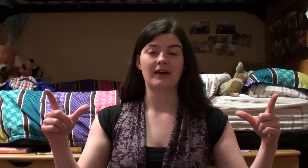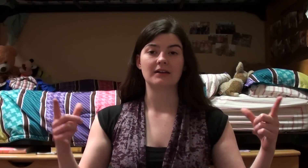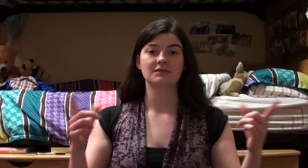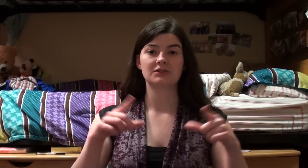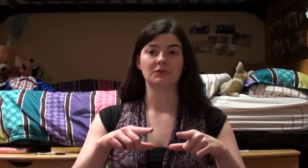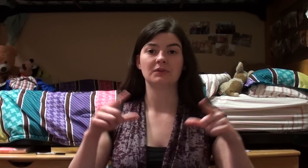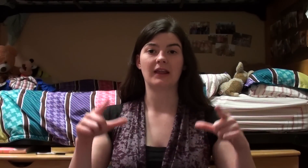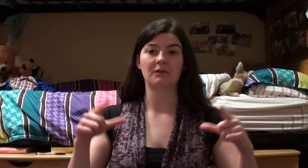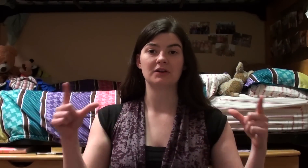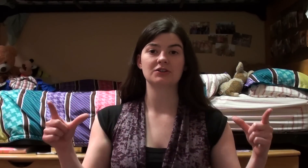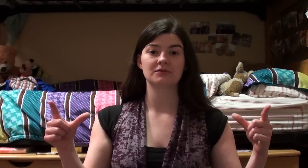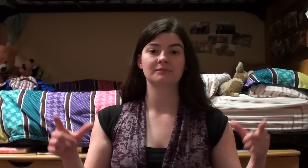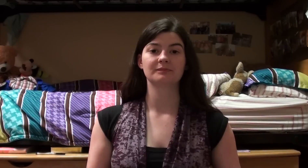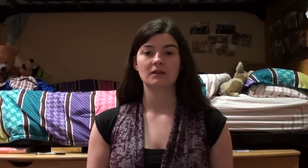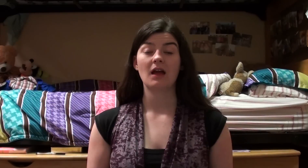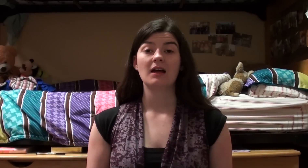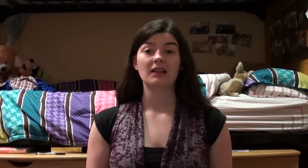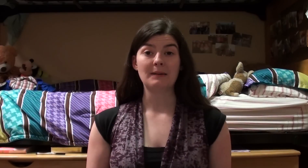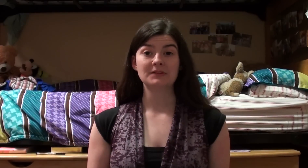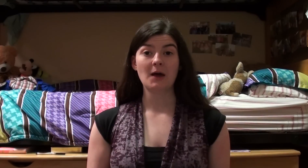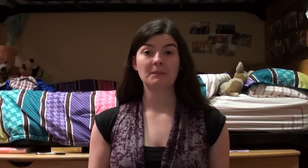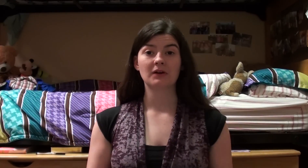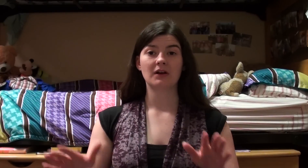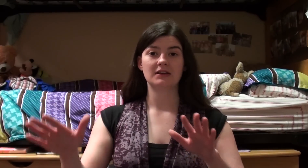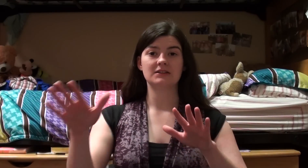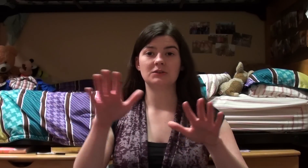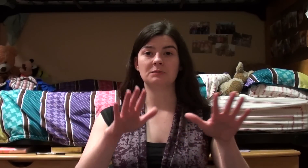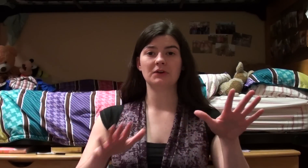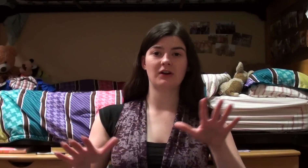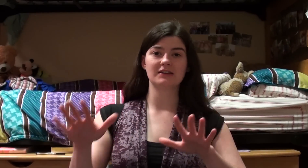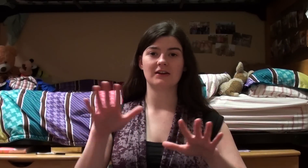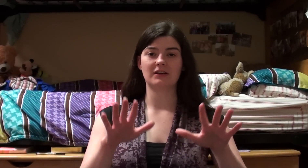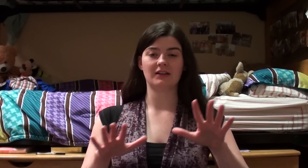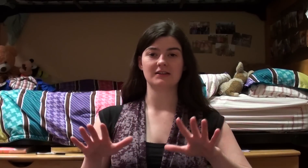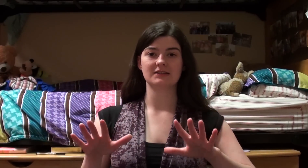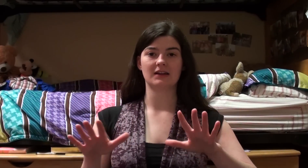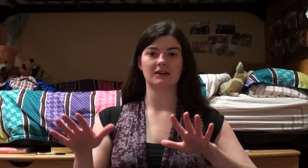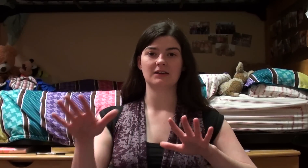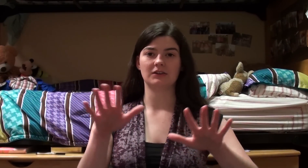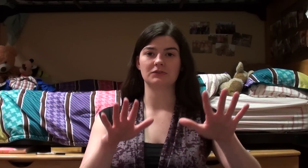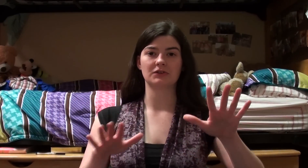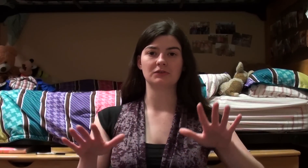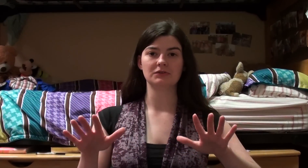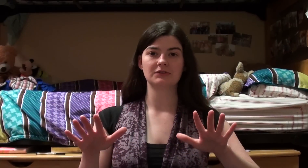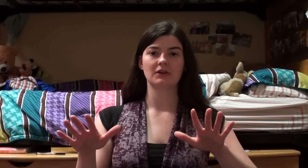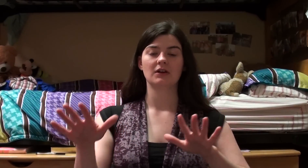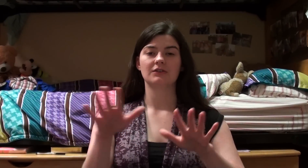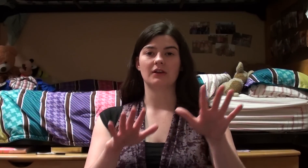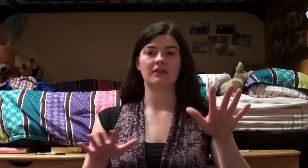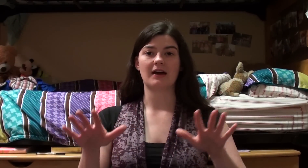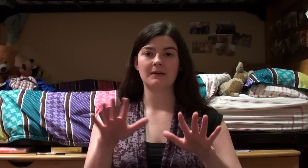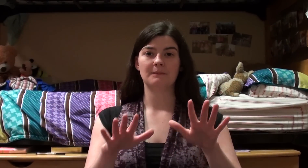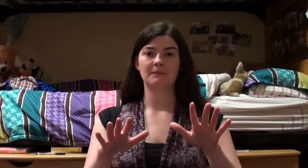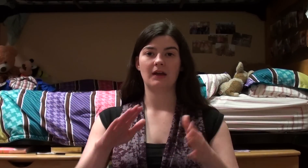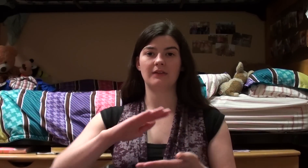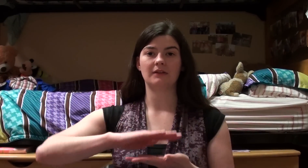that, so language. Language. Laptop is you put your hands out here like this, like in little circles, so like that. And then,